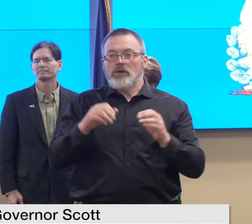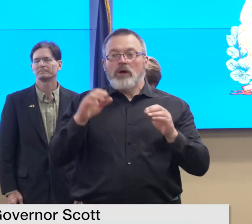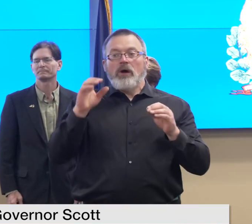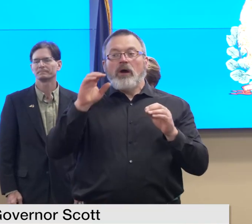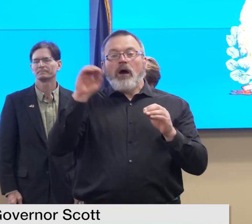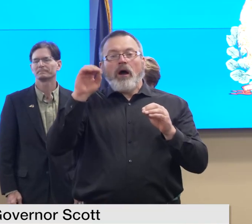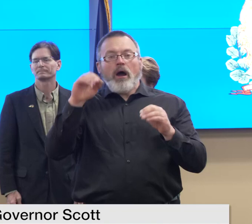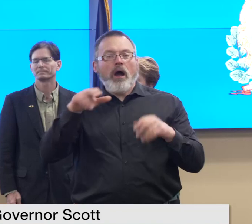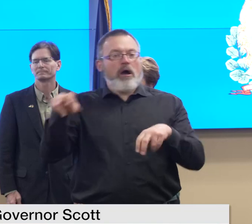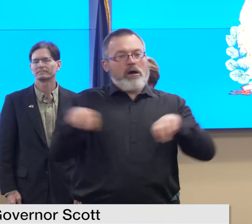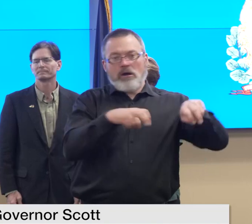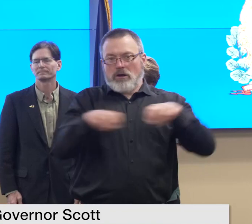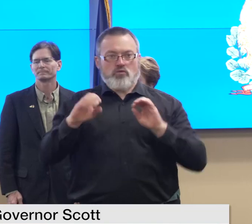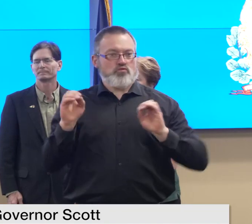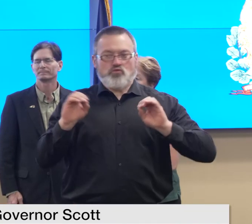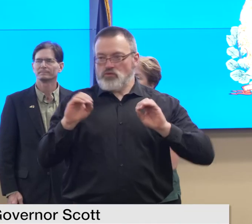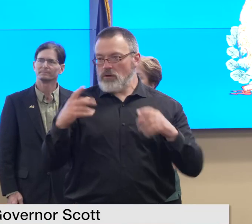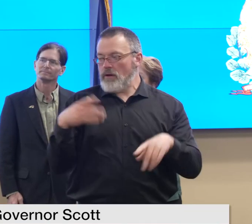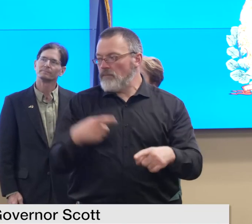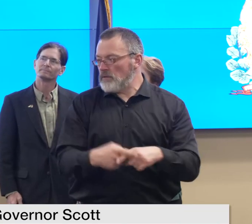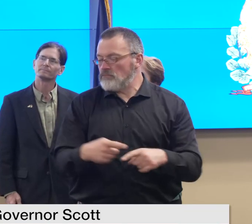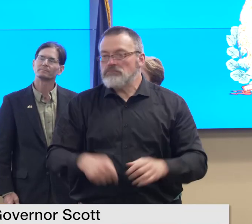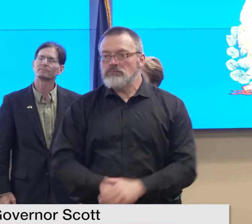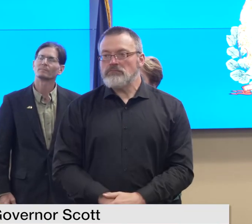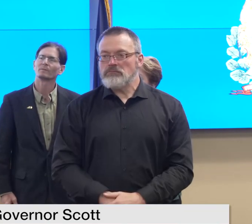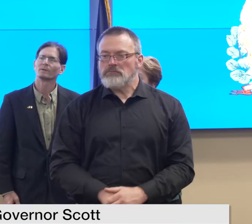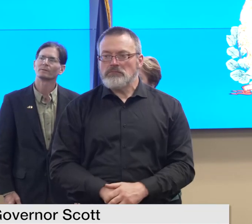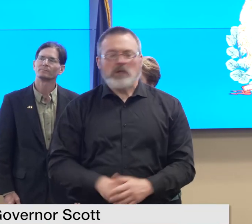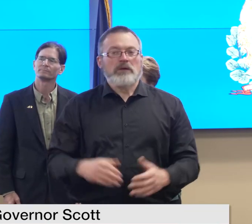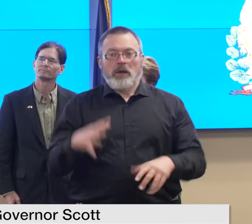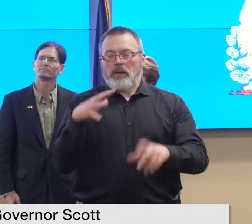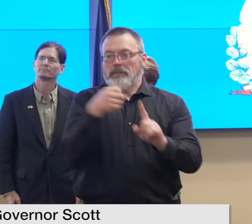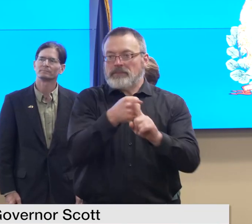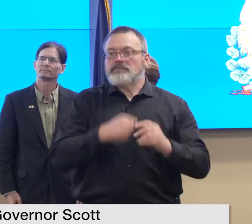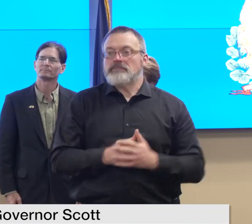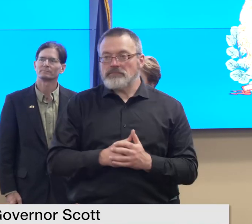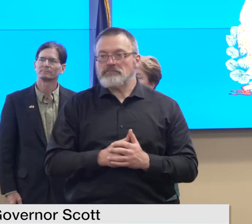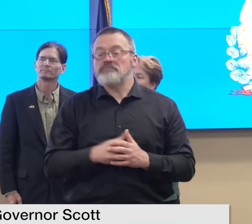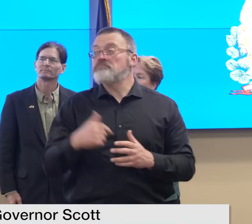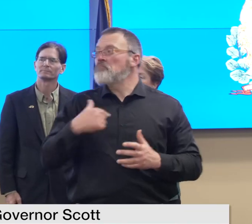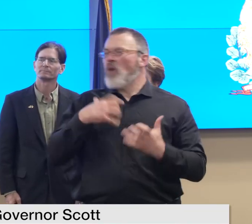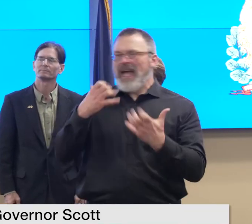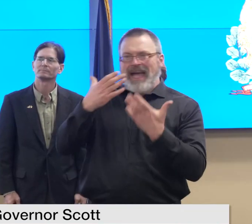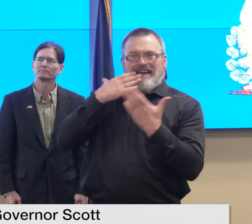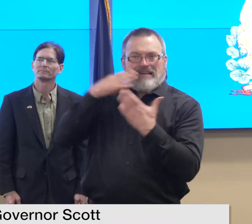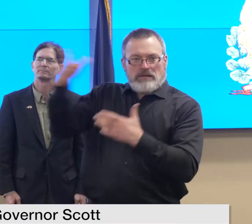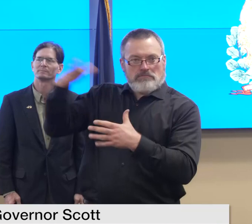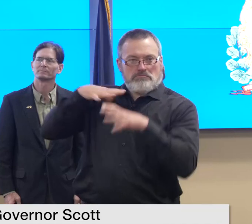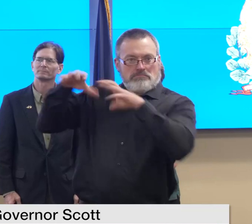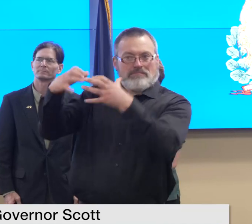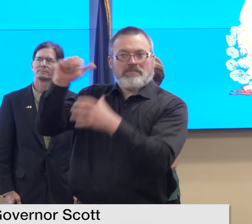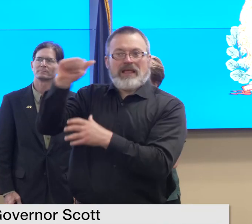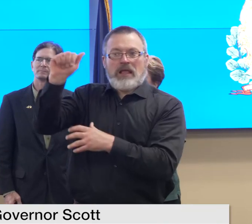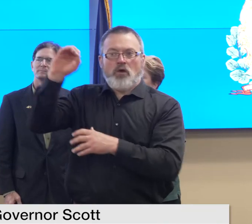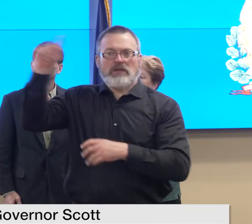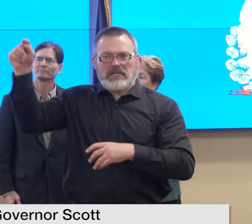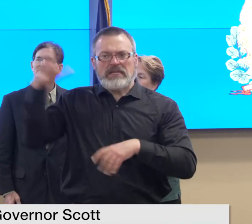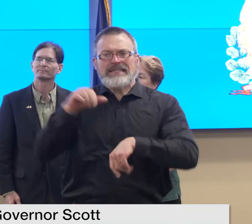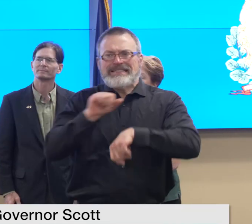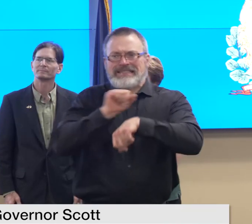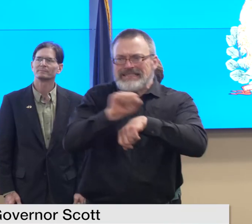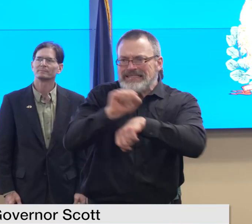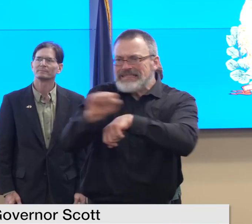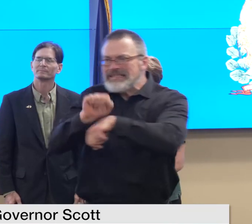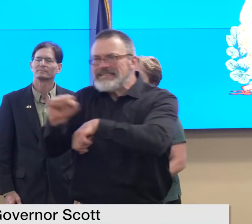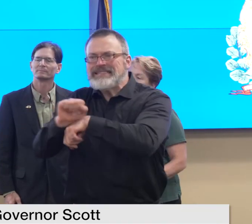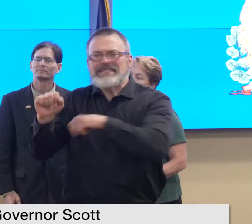I want to thank the team at AOT local road crews and contractors who have been working